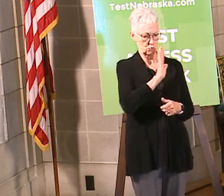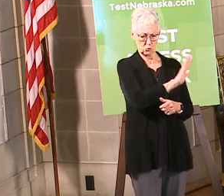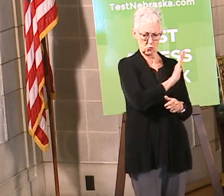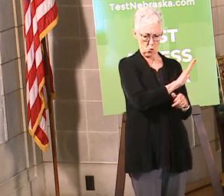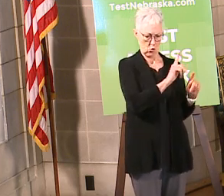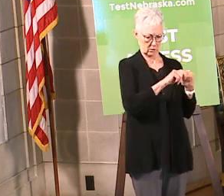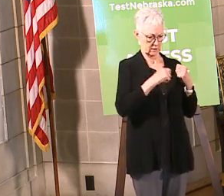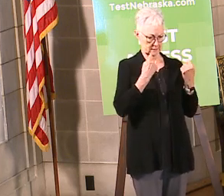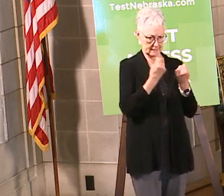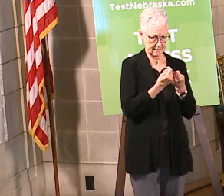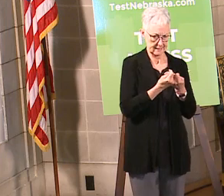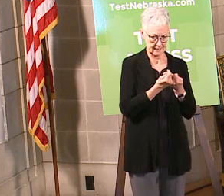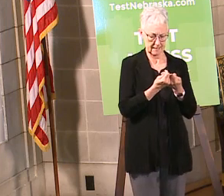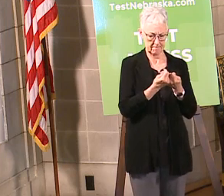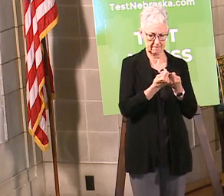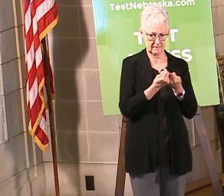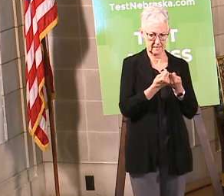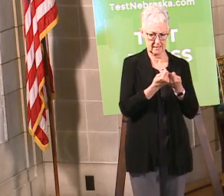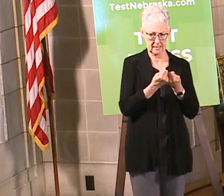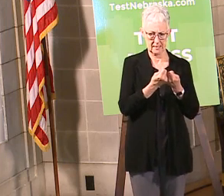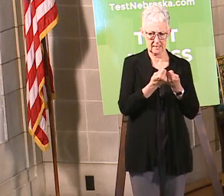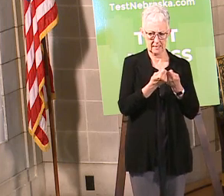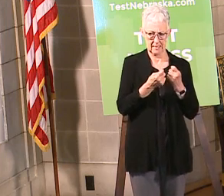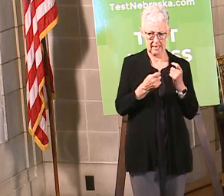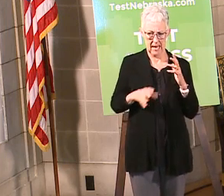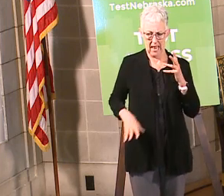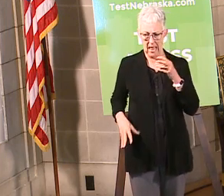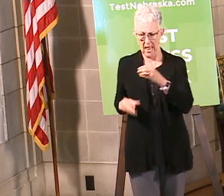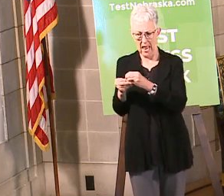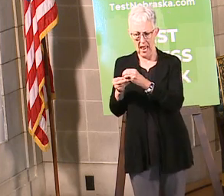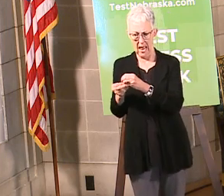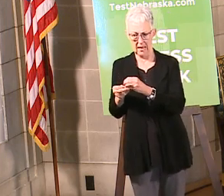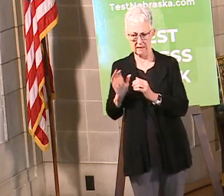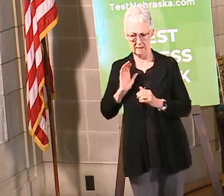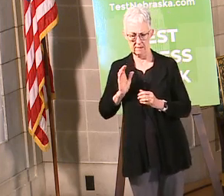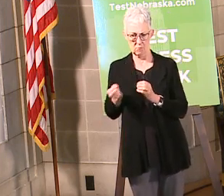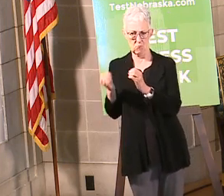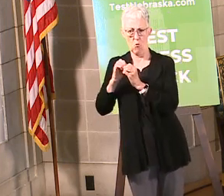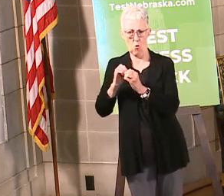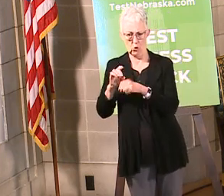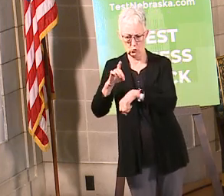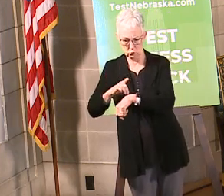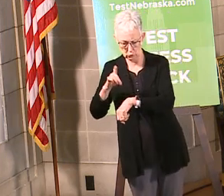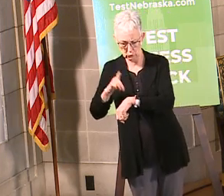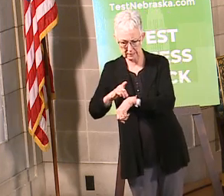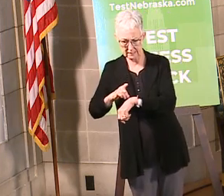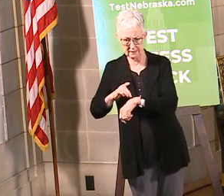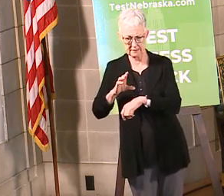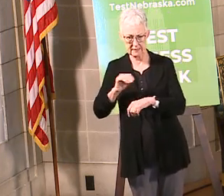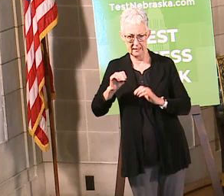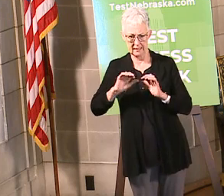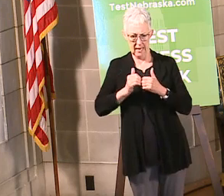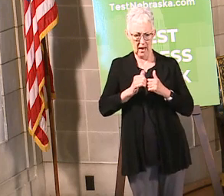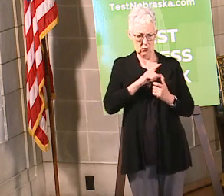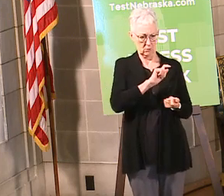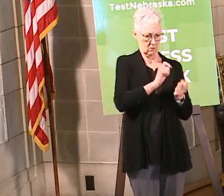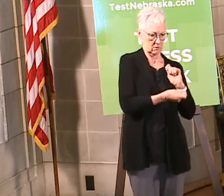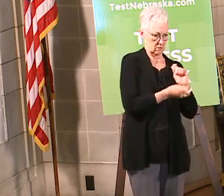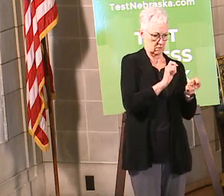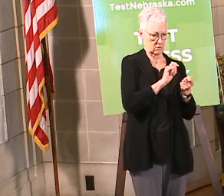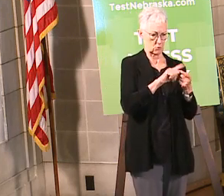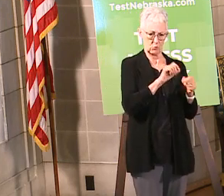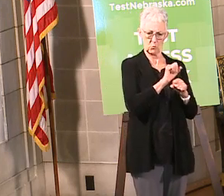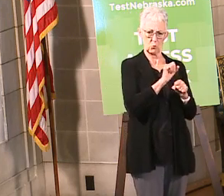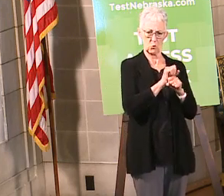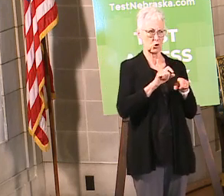so the question is you know how did we end up you know changing some of the roles that we're doing and and how have we adapted to that um you know